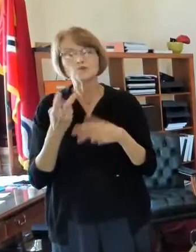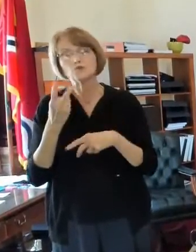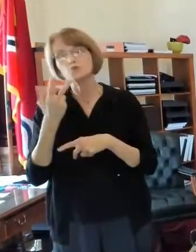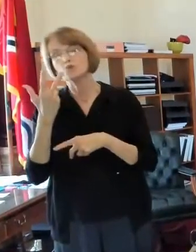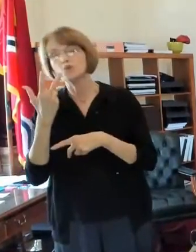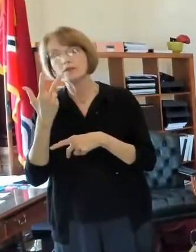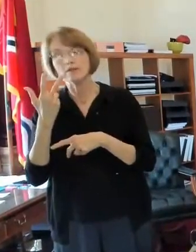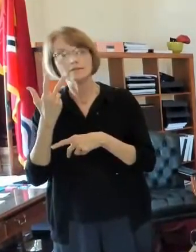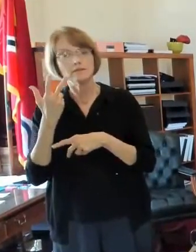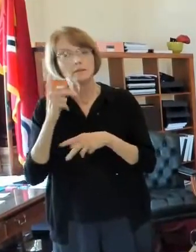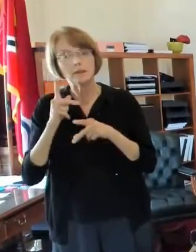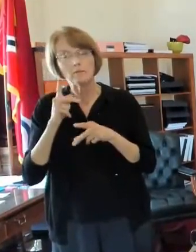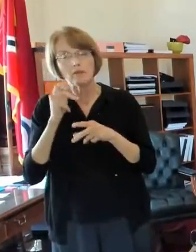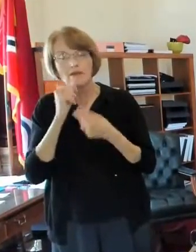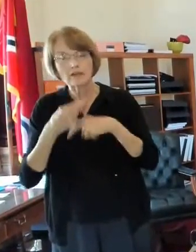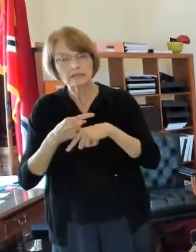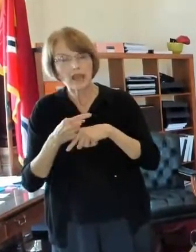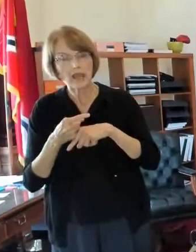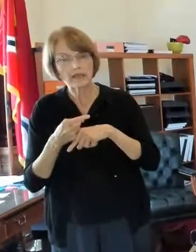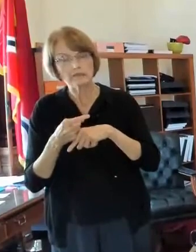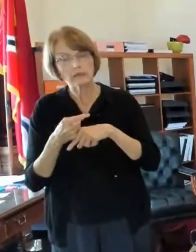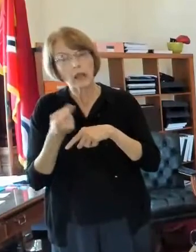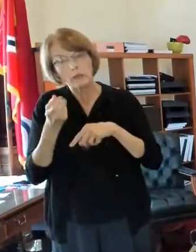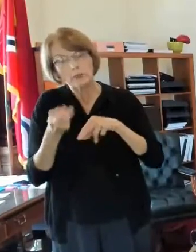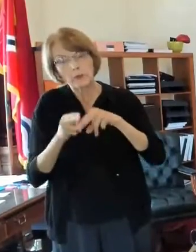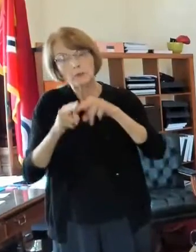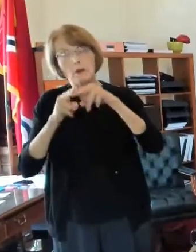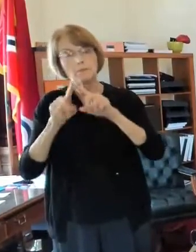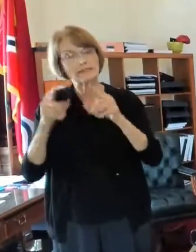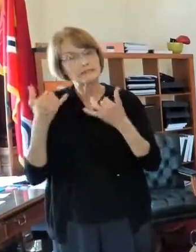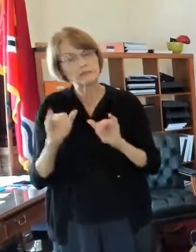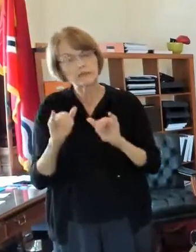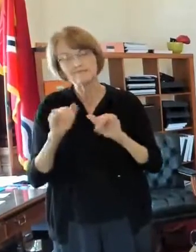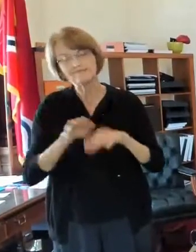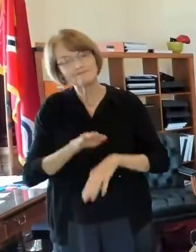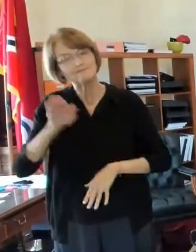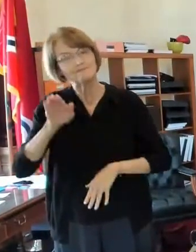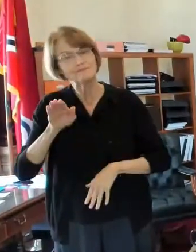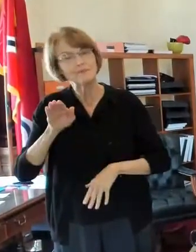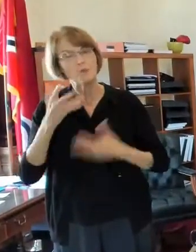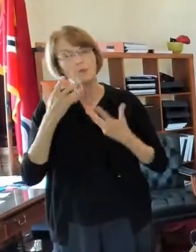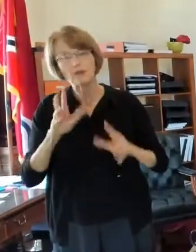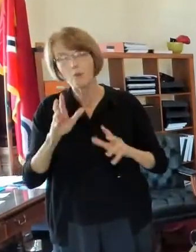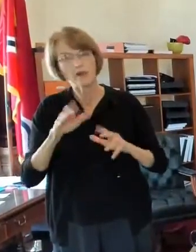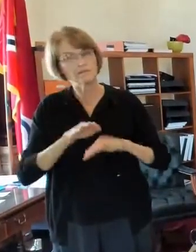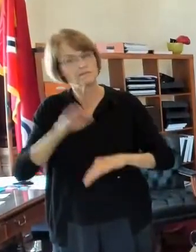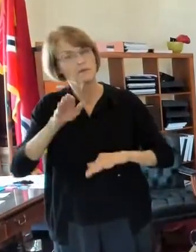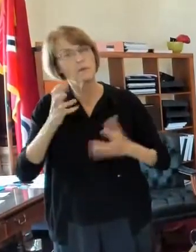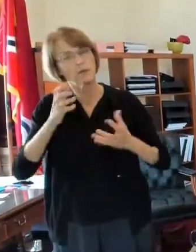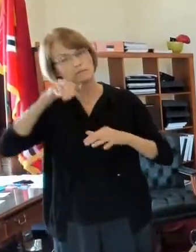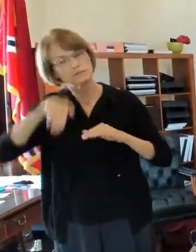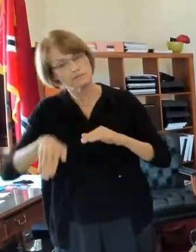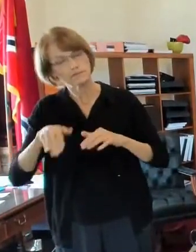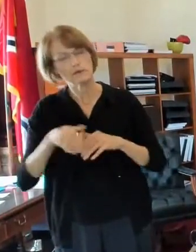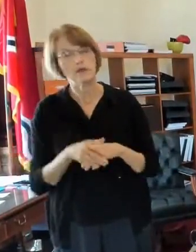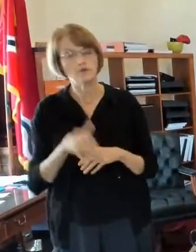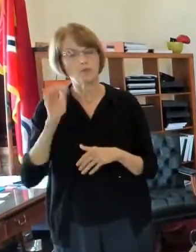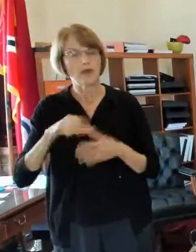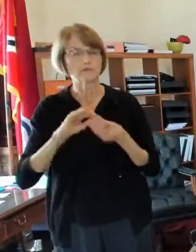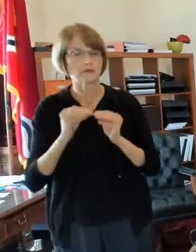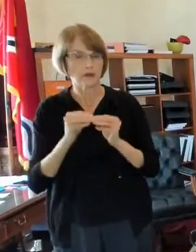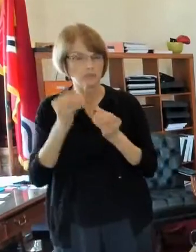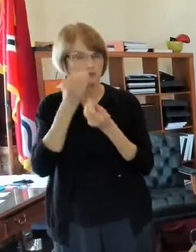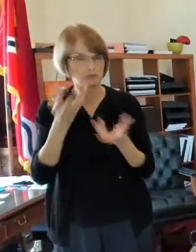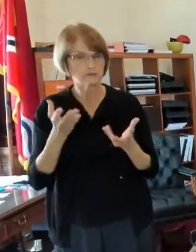um that's not something that we like to see so those are the covid numbers for now still a very